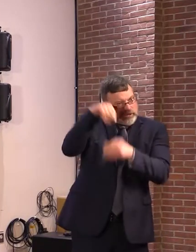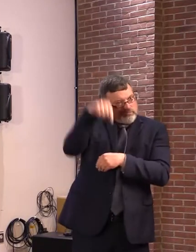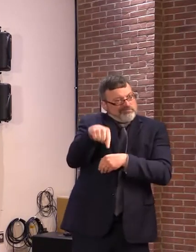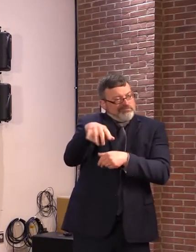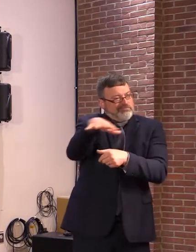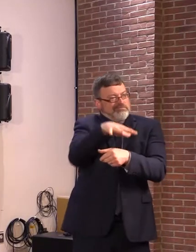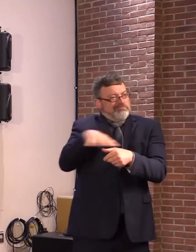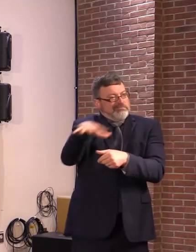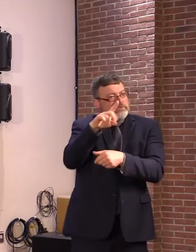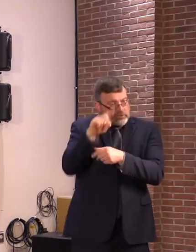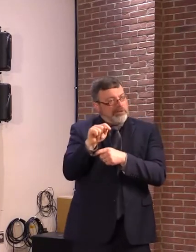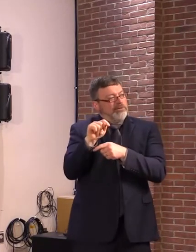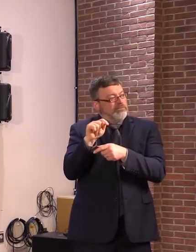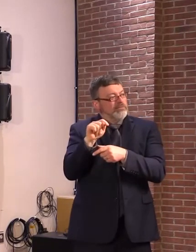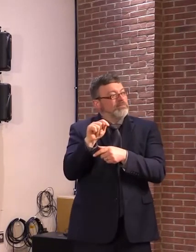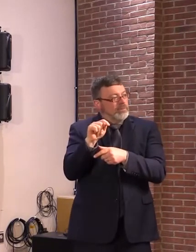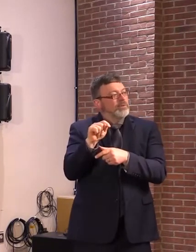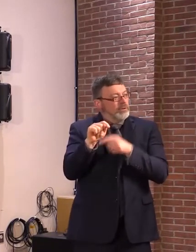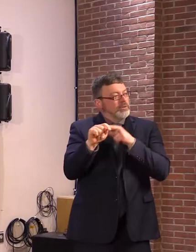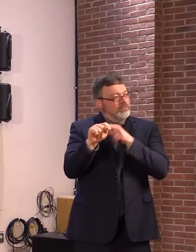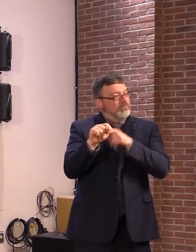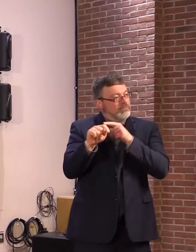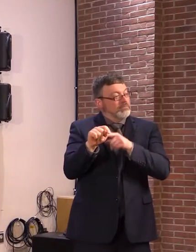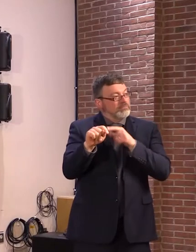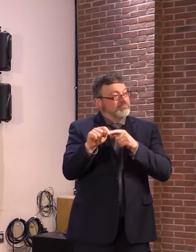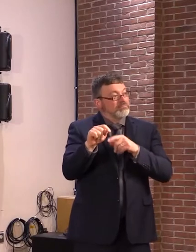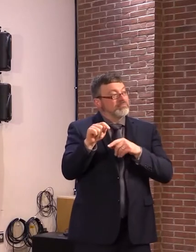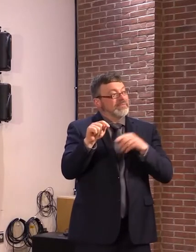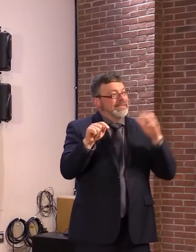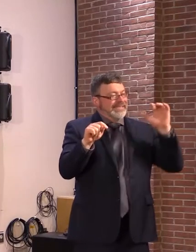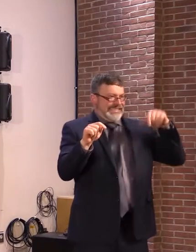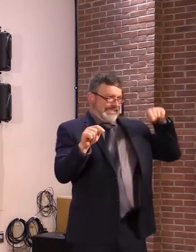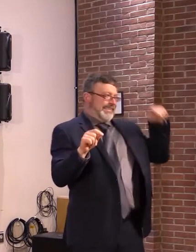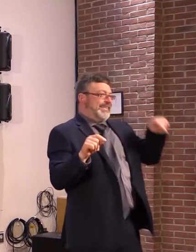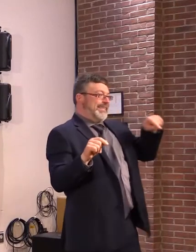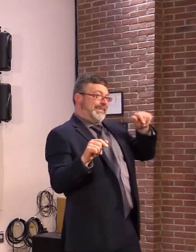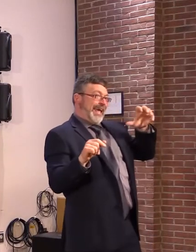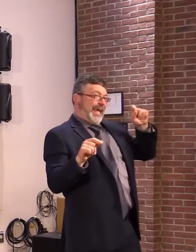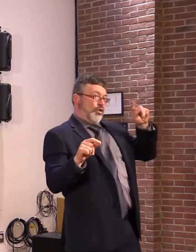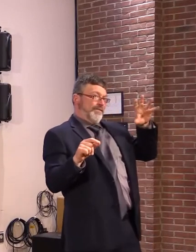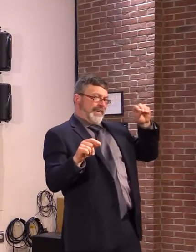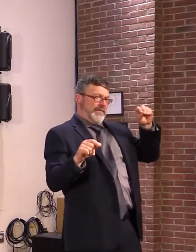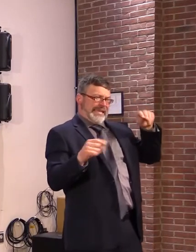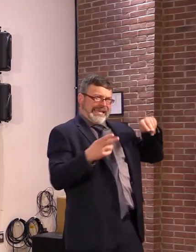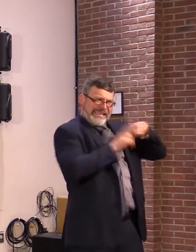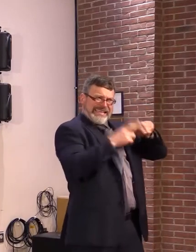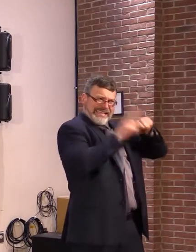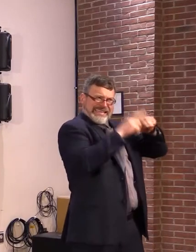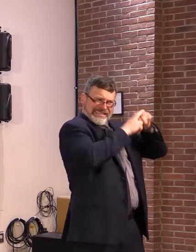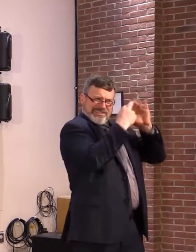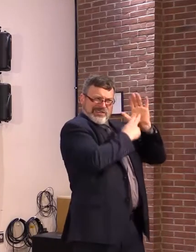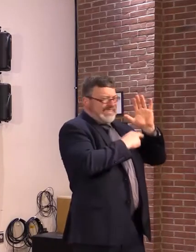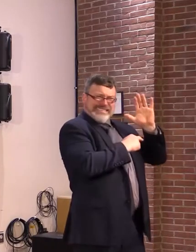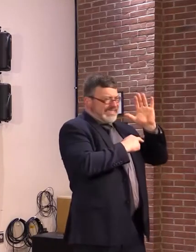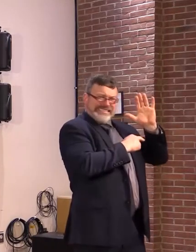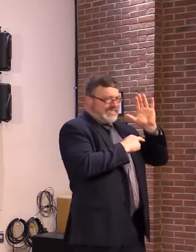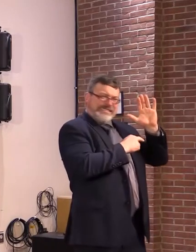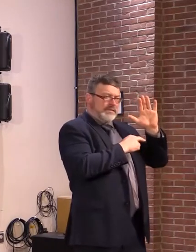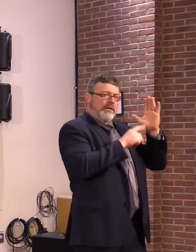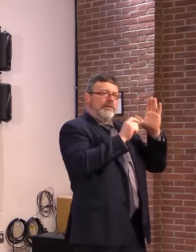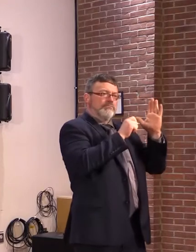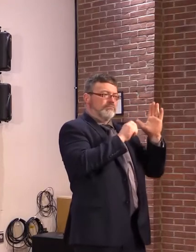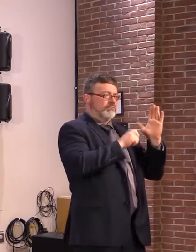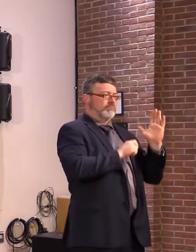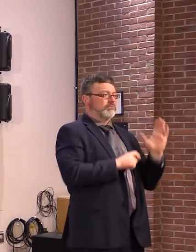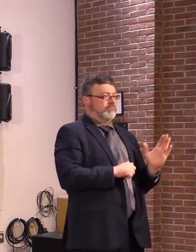jurisdiction, it also divorces the long, the nearly two decade standard of having Act